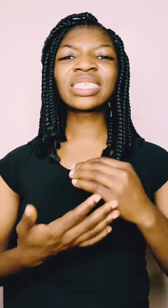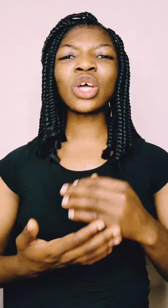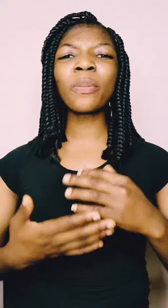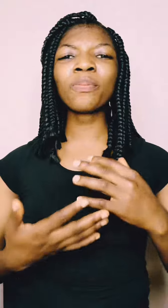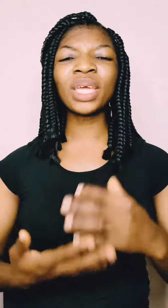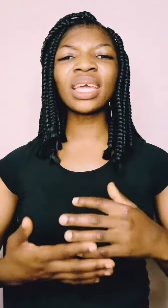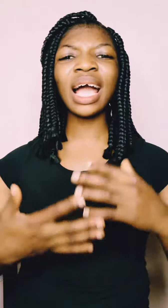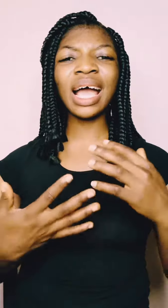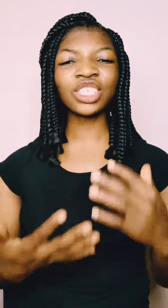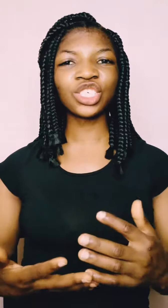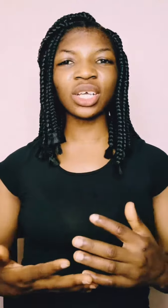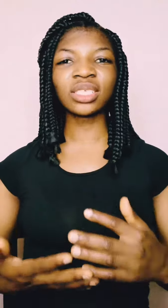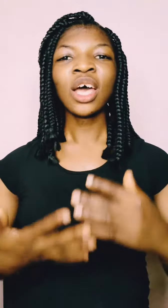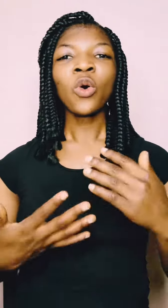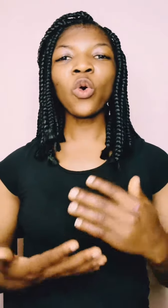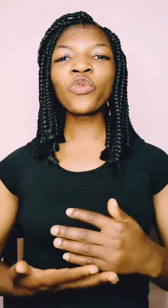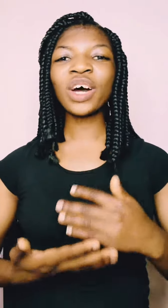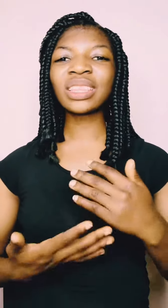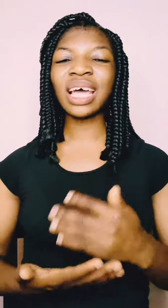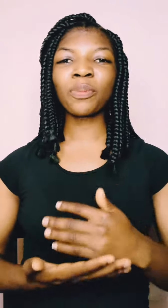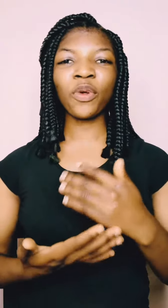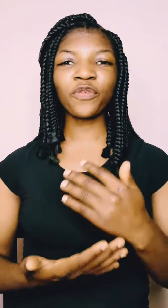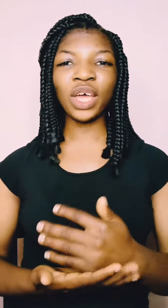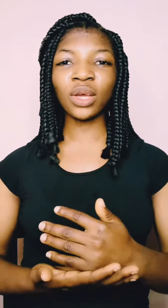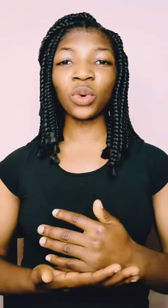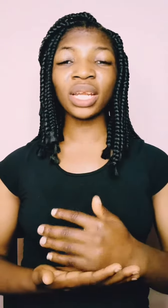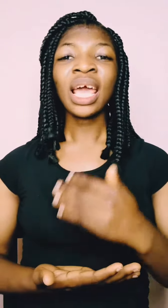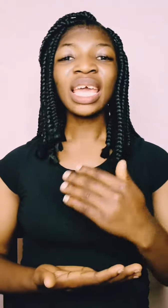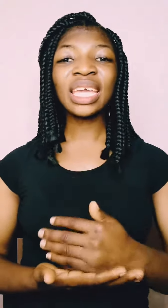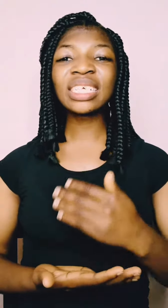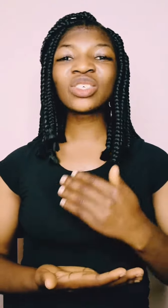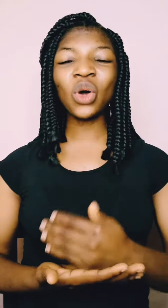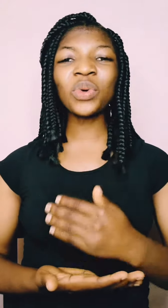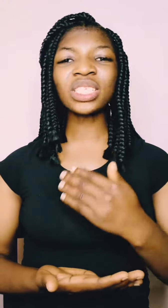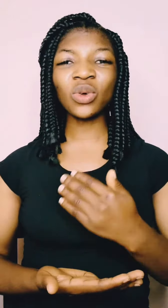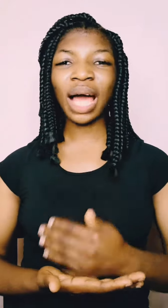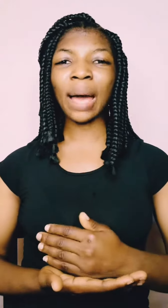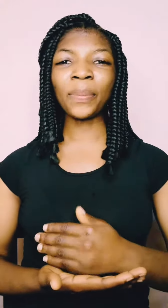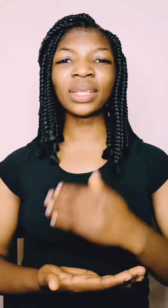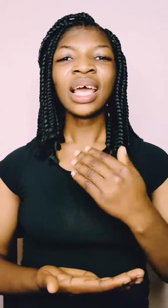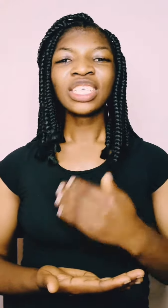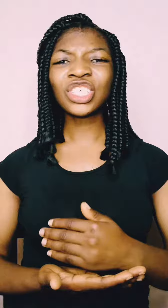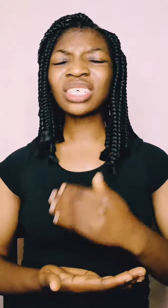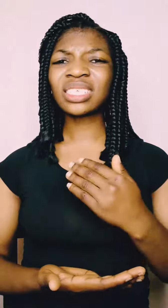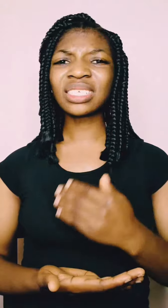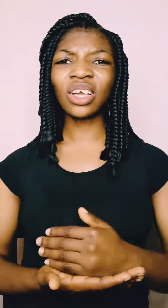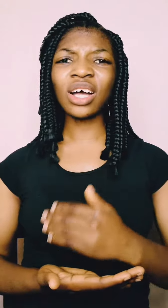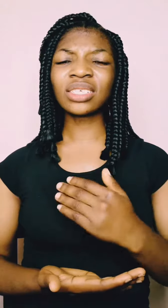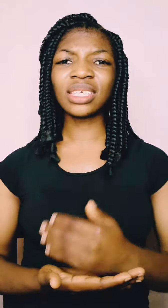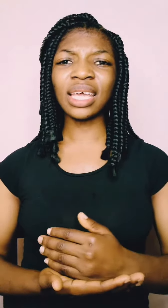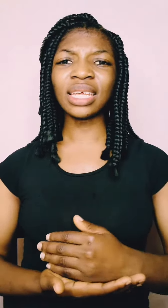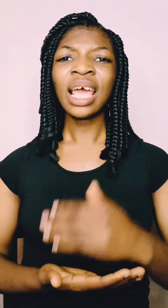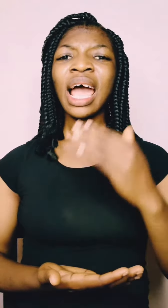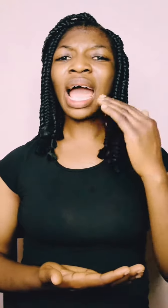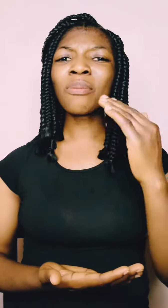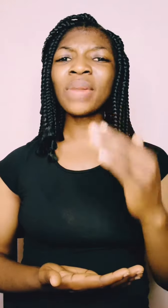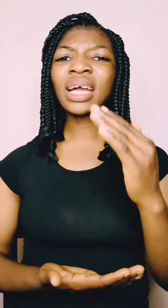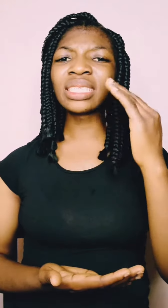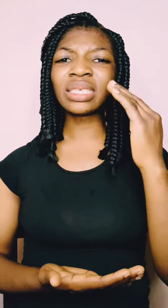stop being anxious over that prophetic word. It is going to happen just as God said it. I make a